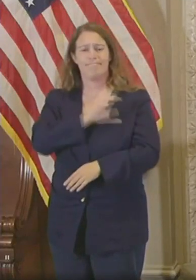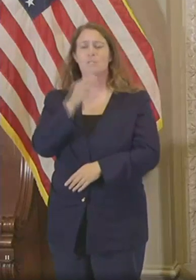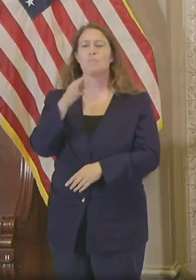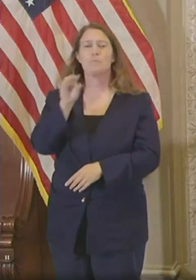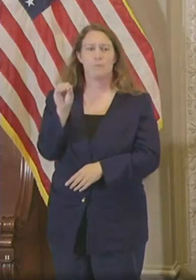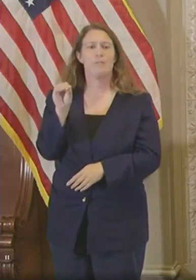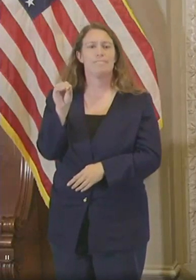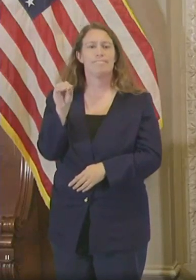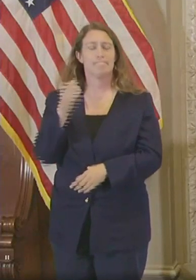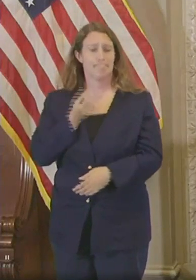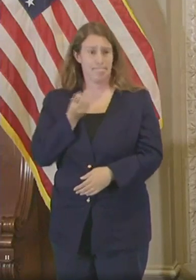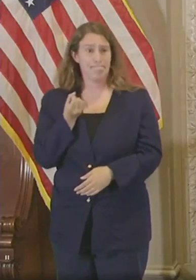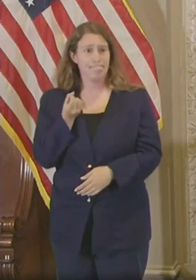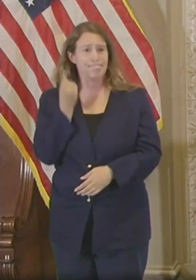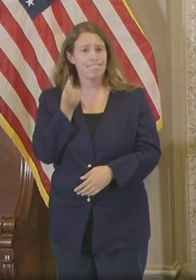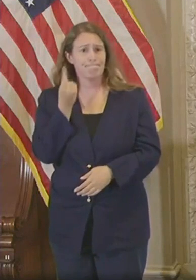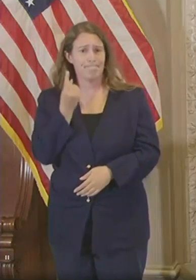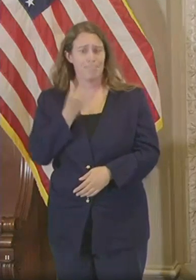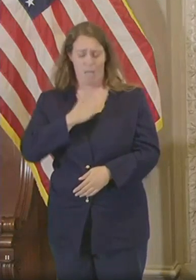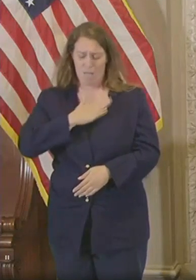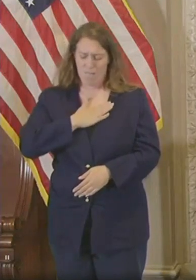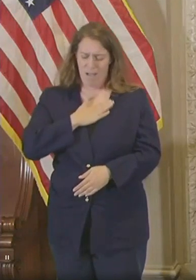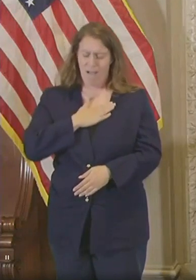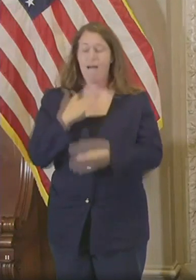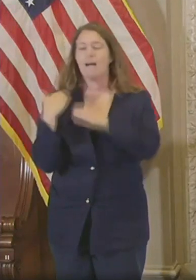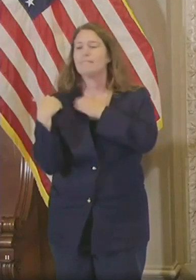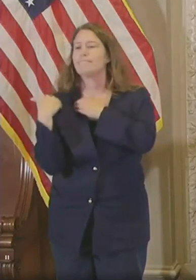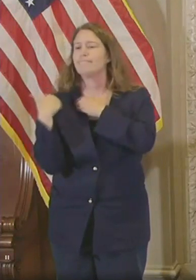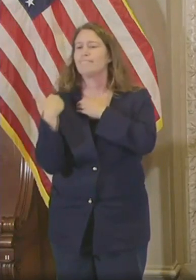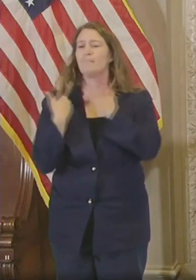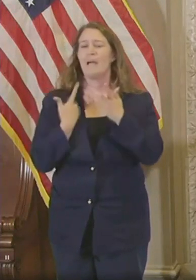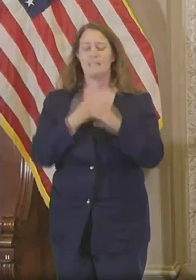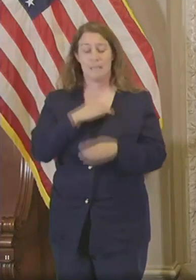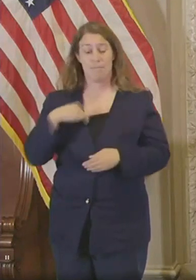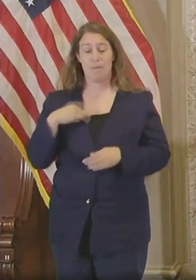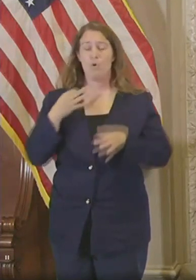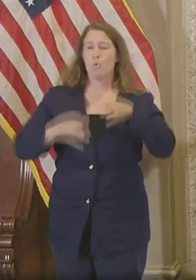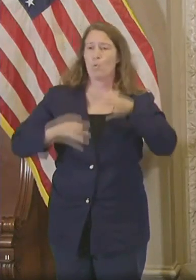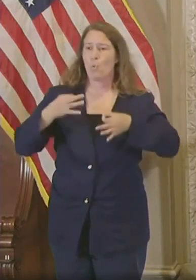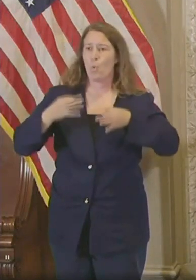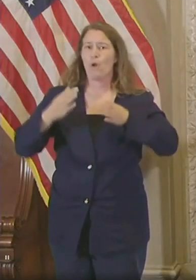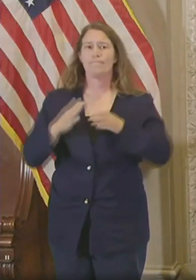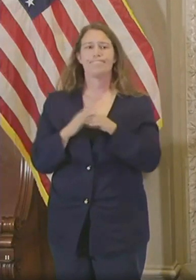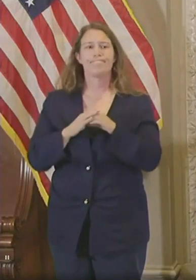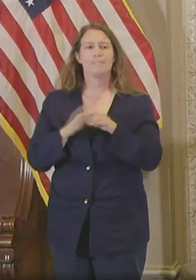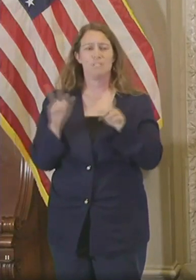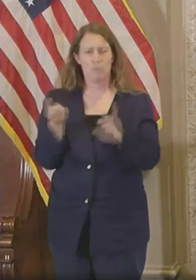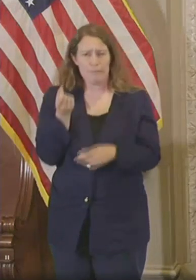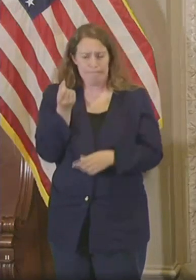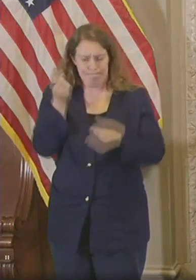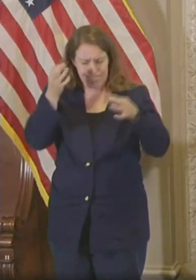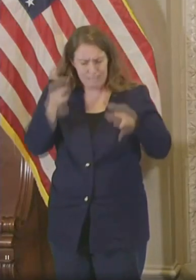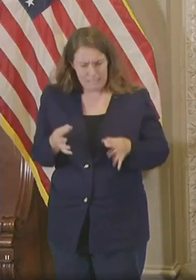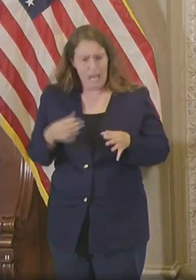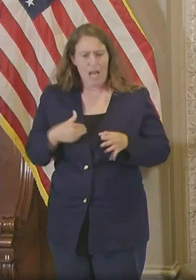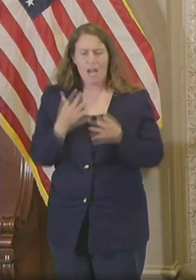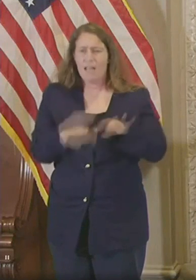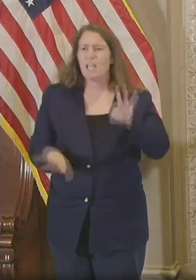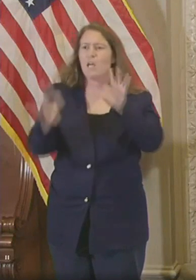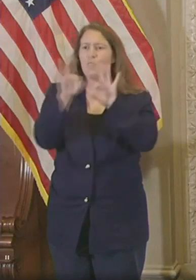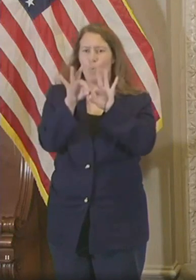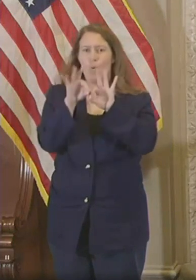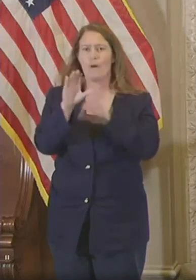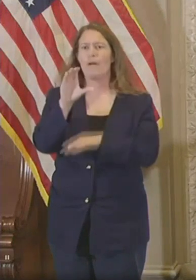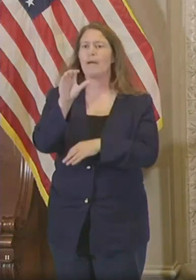understand that my responsibility as a member of the court is to decide the important cases that come before the court